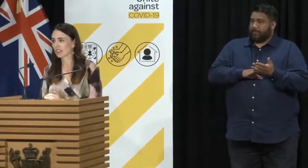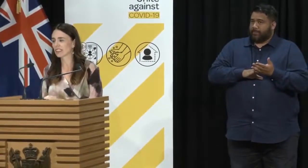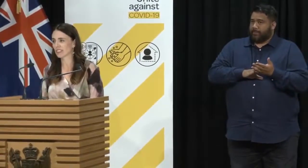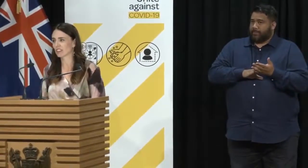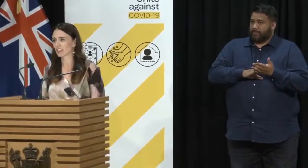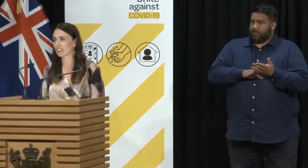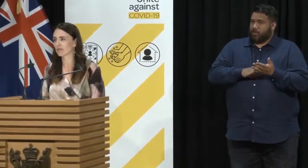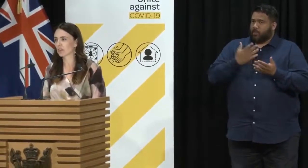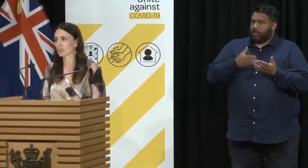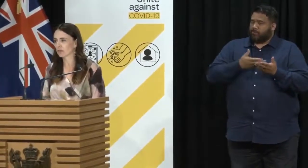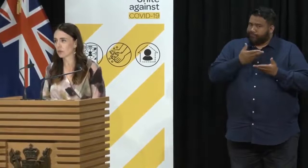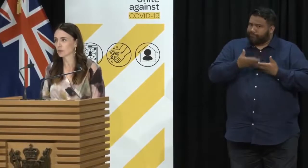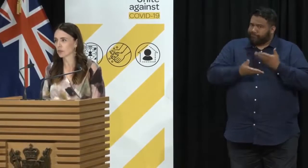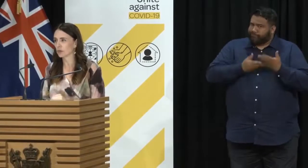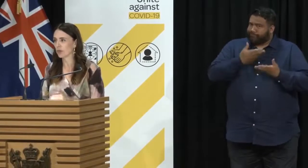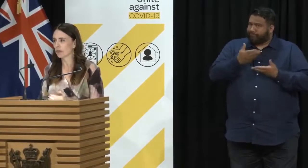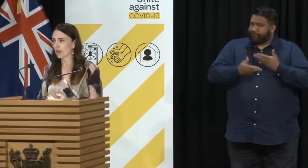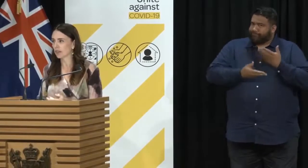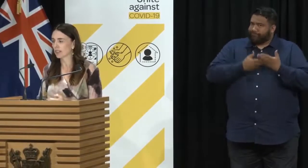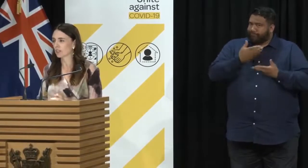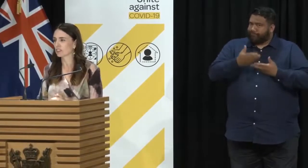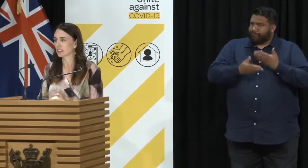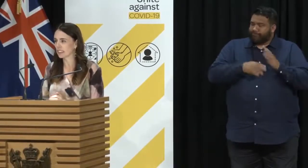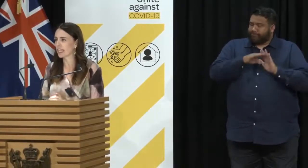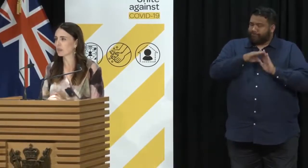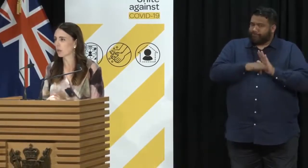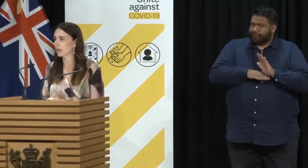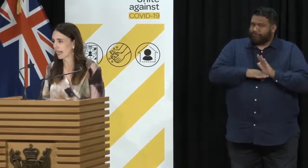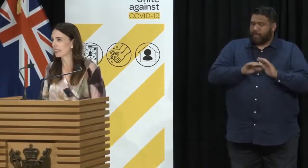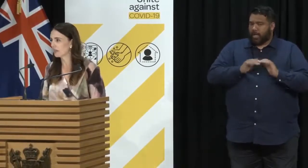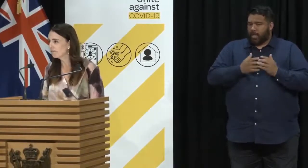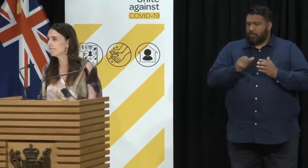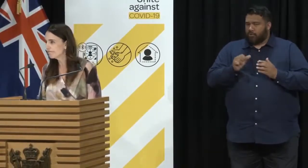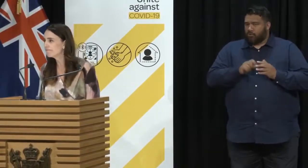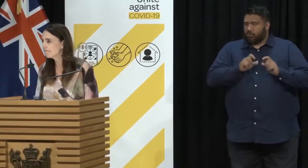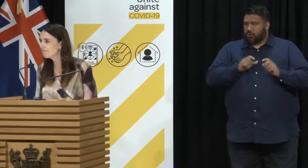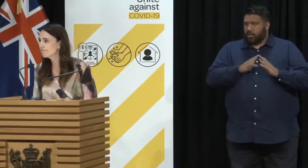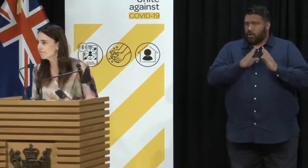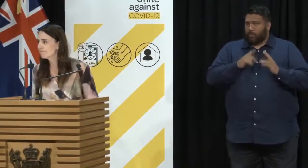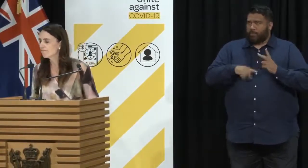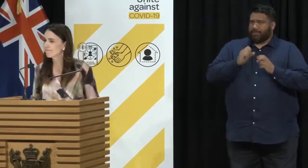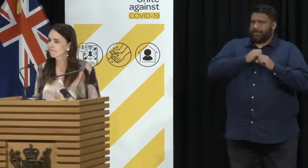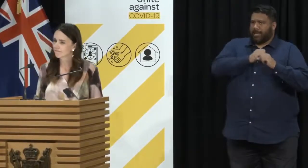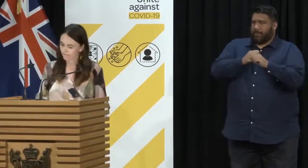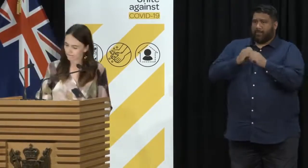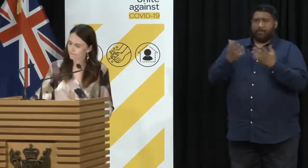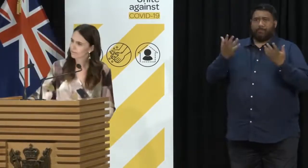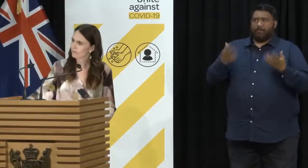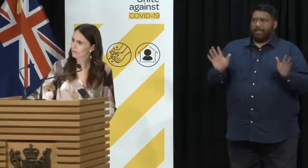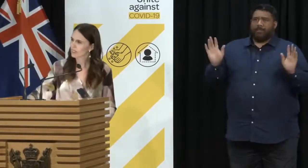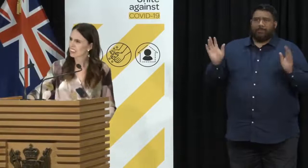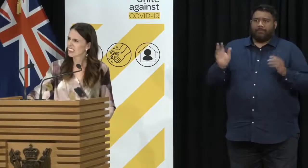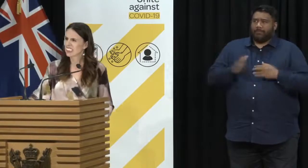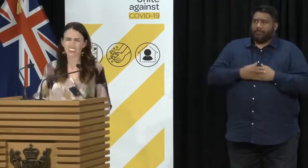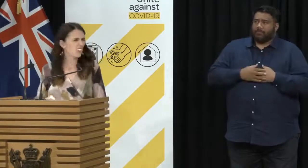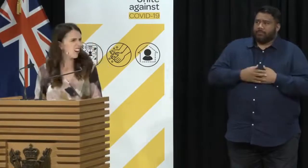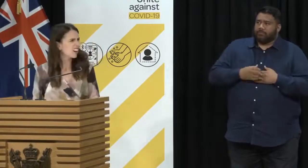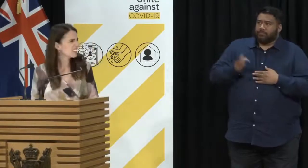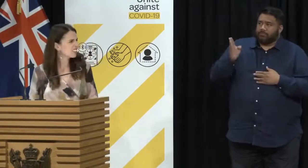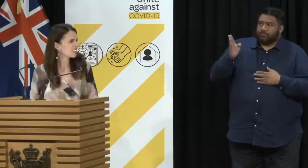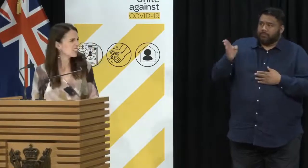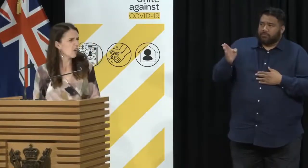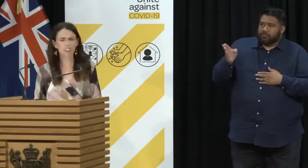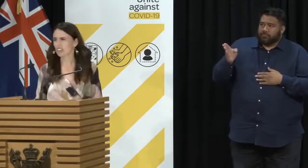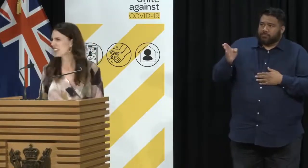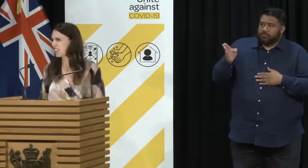COVID pretty diligently for a full two-week period of sustained propaganda. Is there a denial or COVID skepticism with